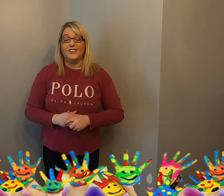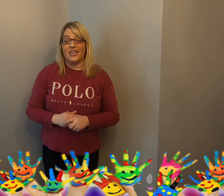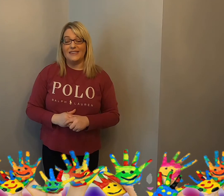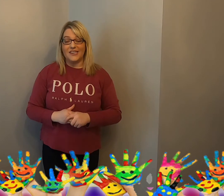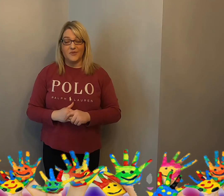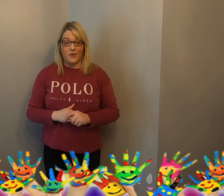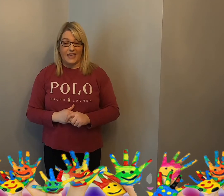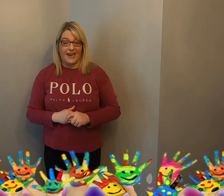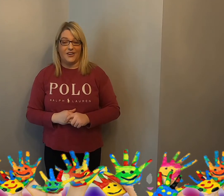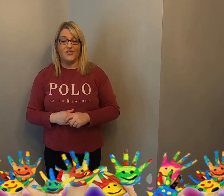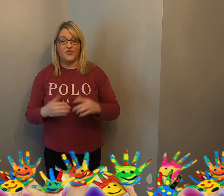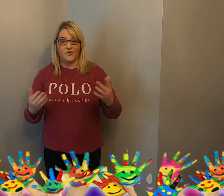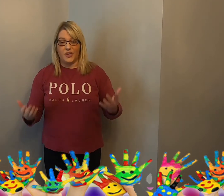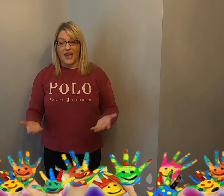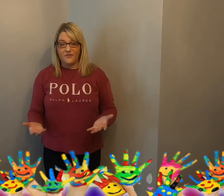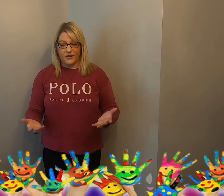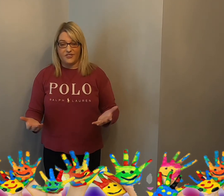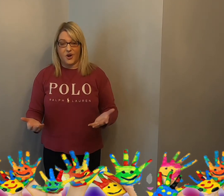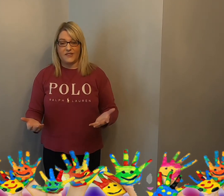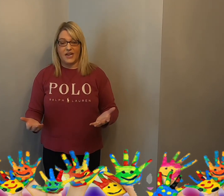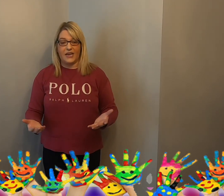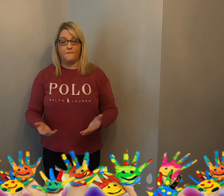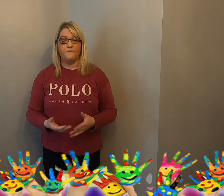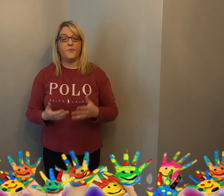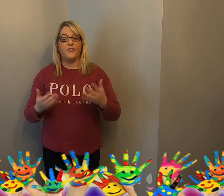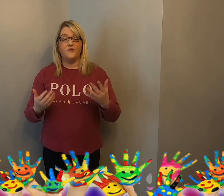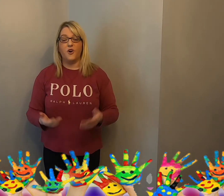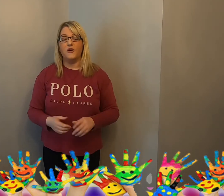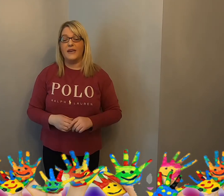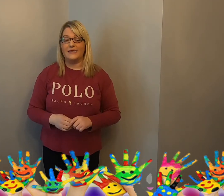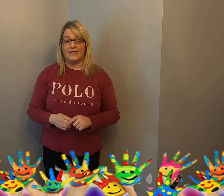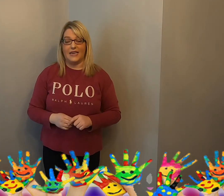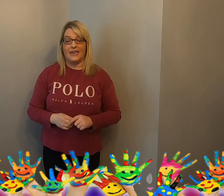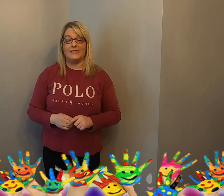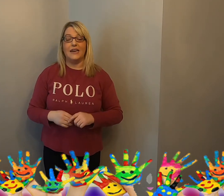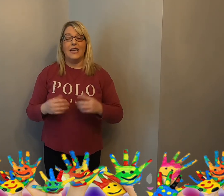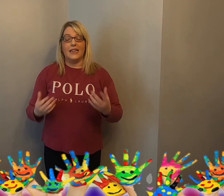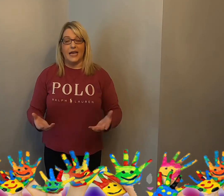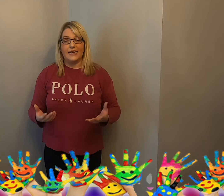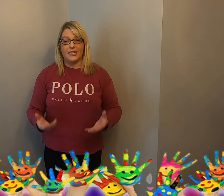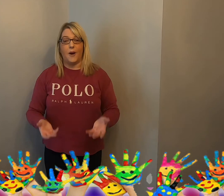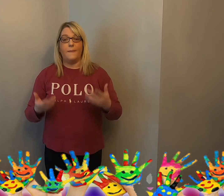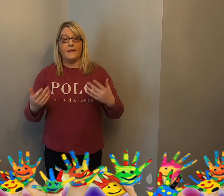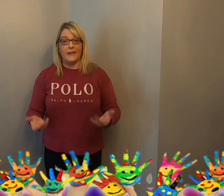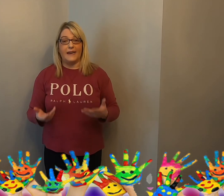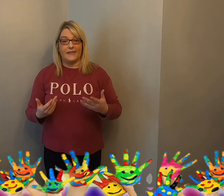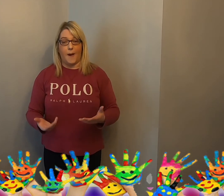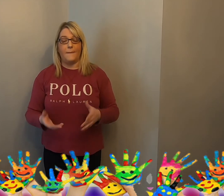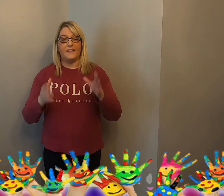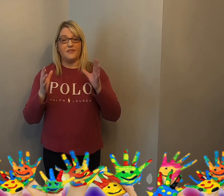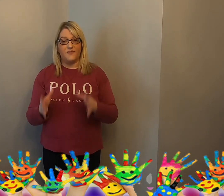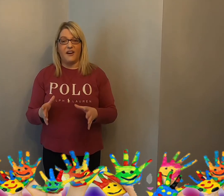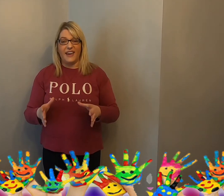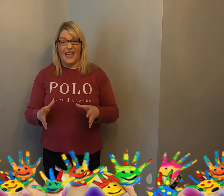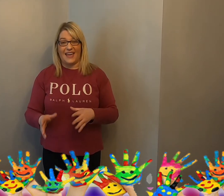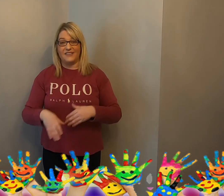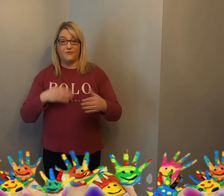Jesus will guide us through every dark time. Follow his lead, light it up, light it up. And at the very end, it